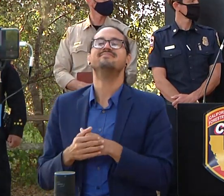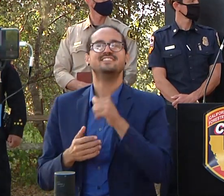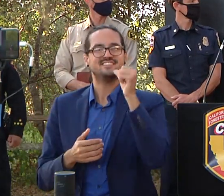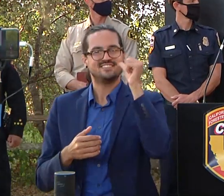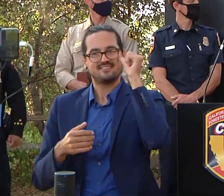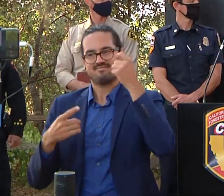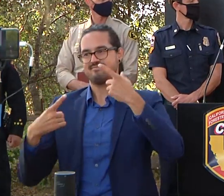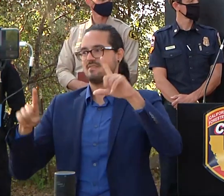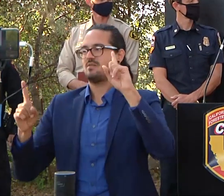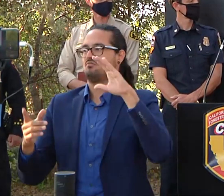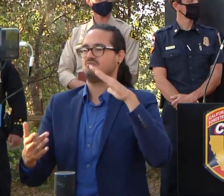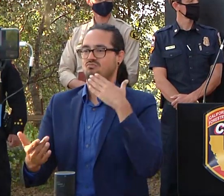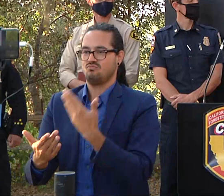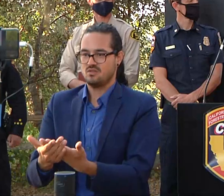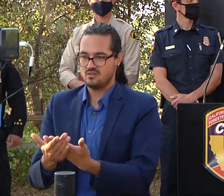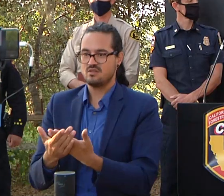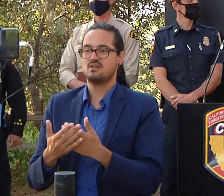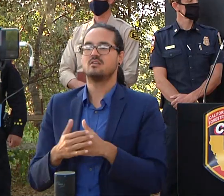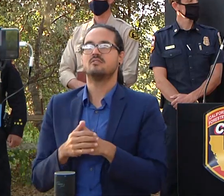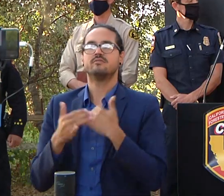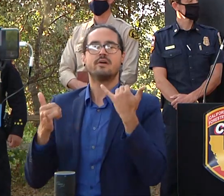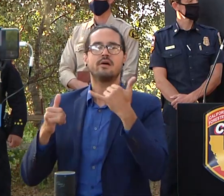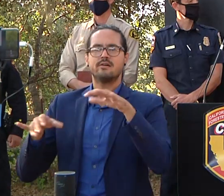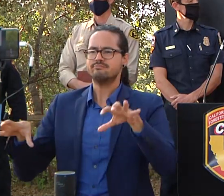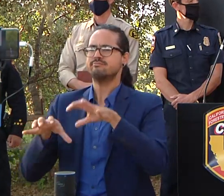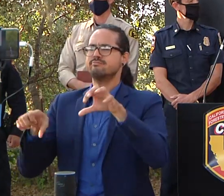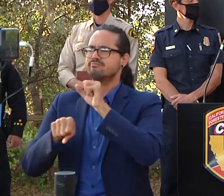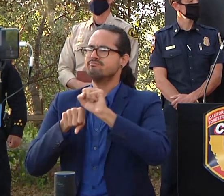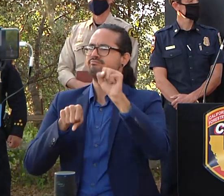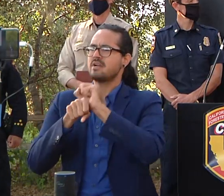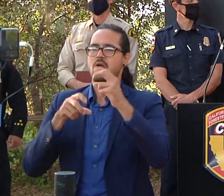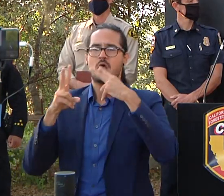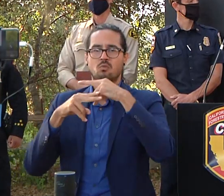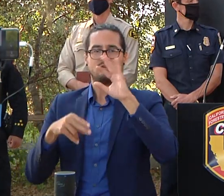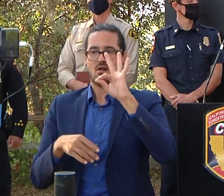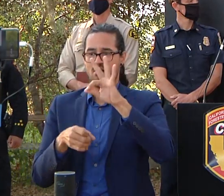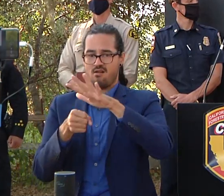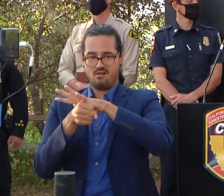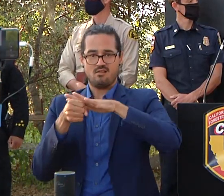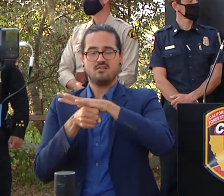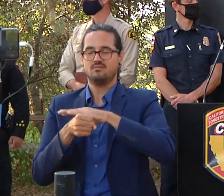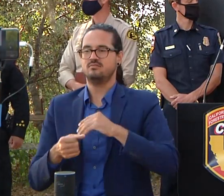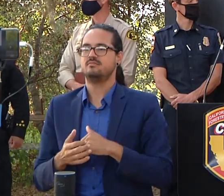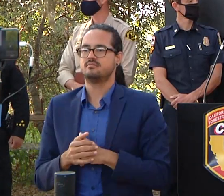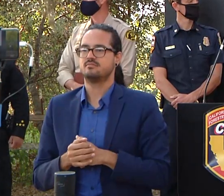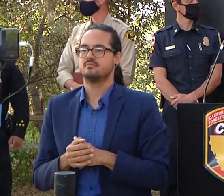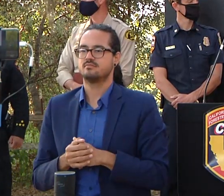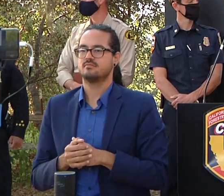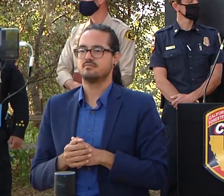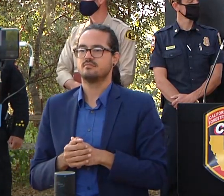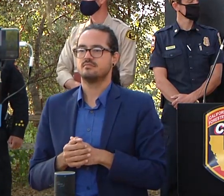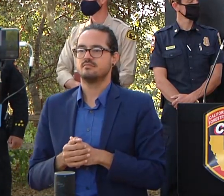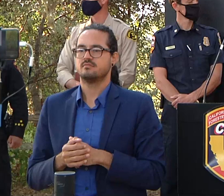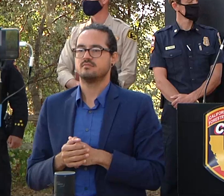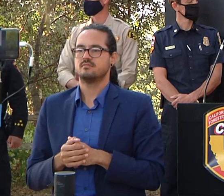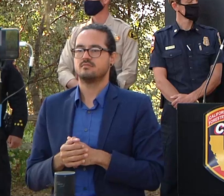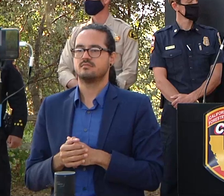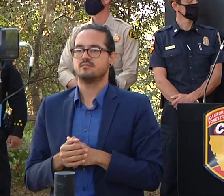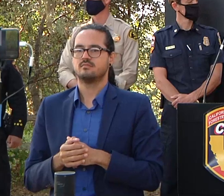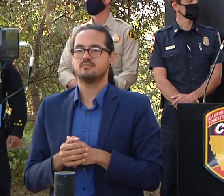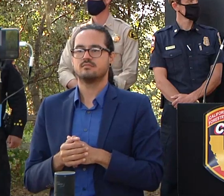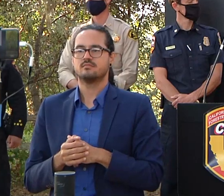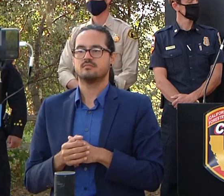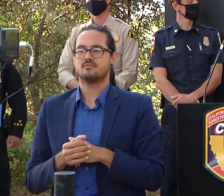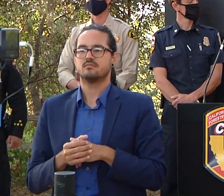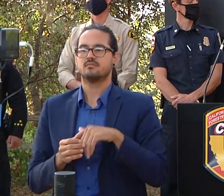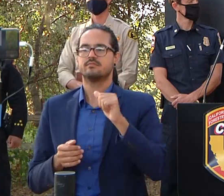the highway 9 corridor and those those hand lines that we've been there so uh yet another uh tool in toolbox another resource that we're putting to work and